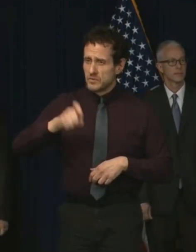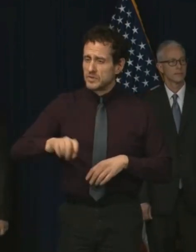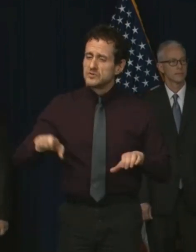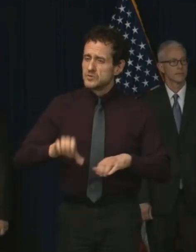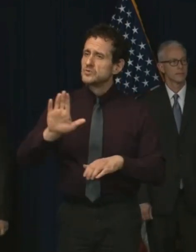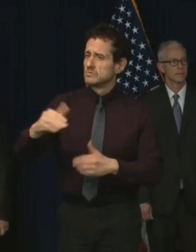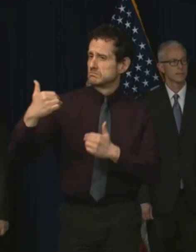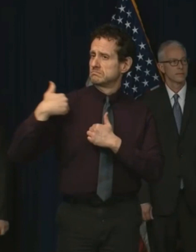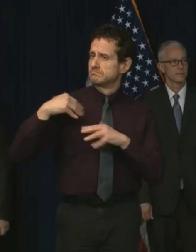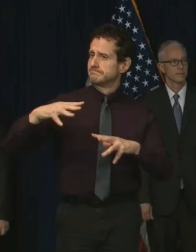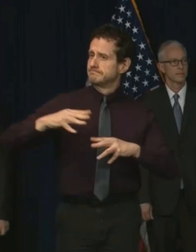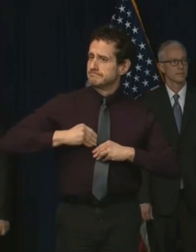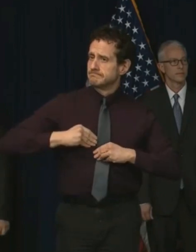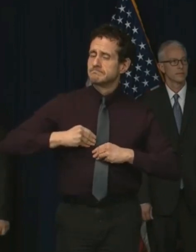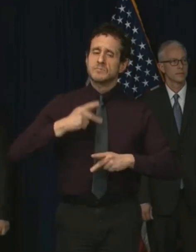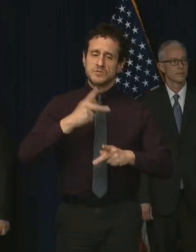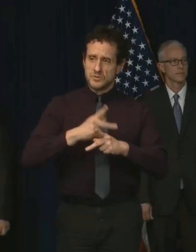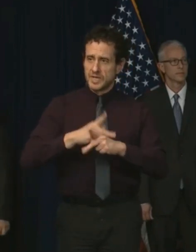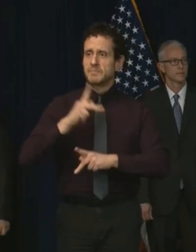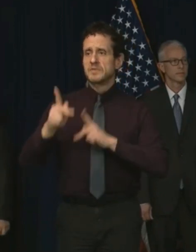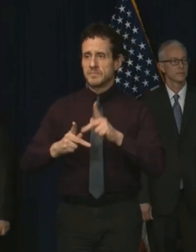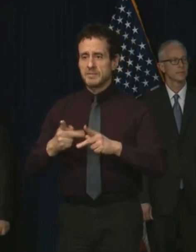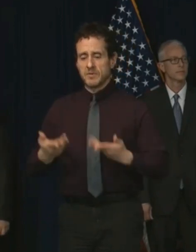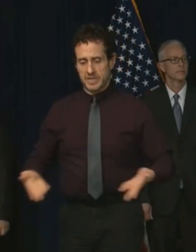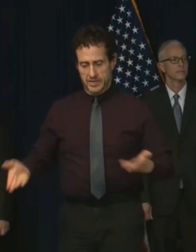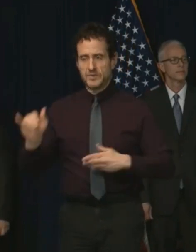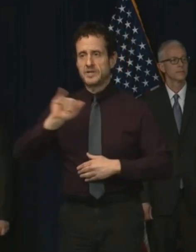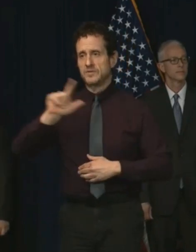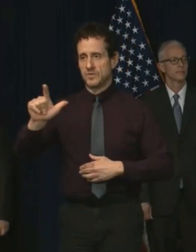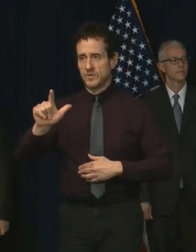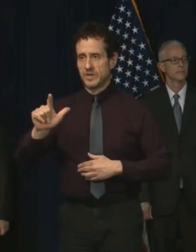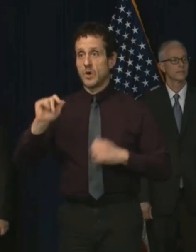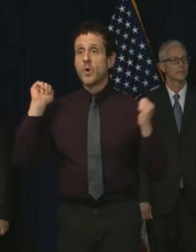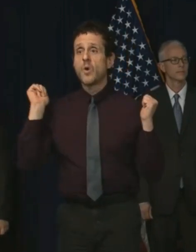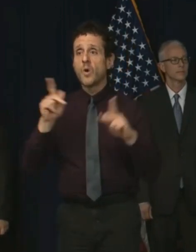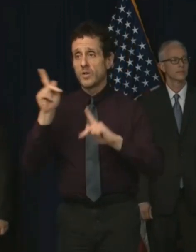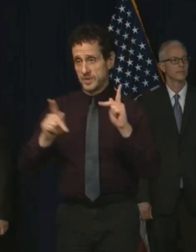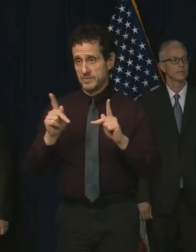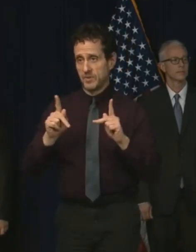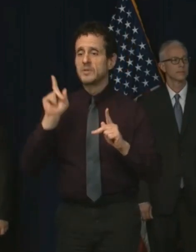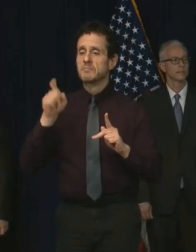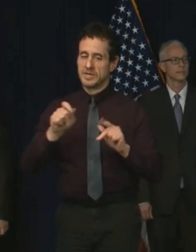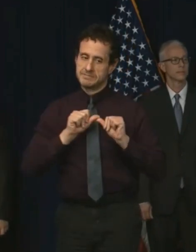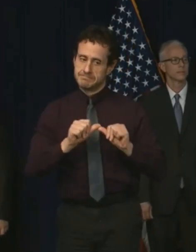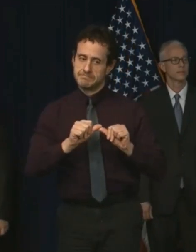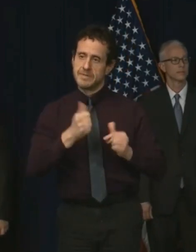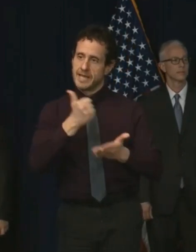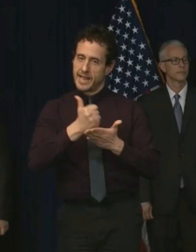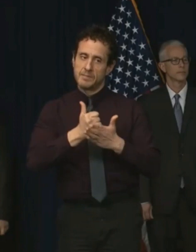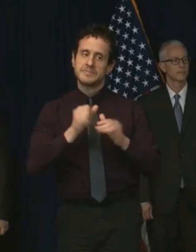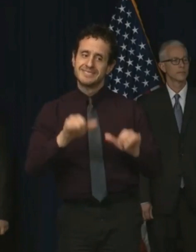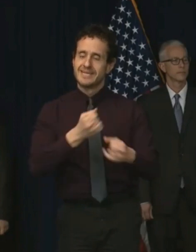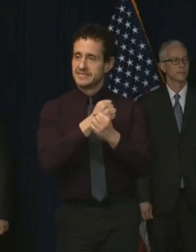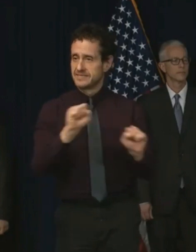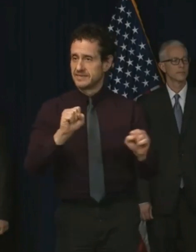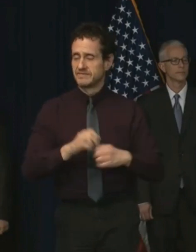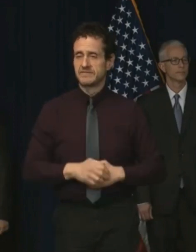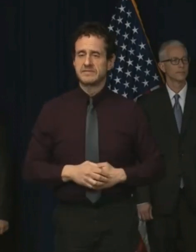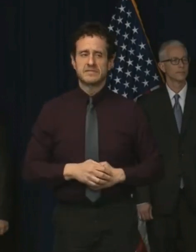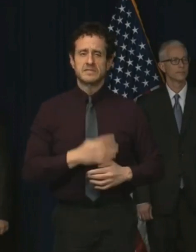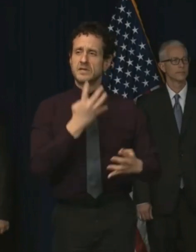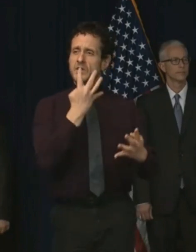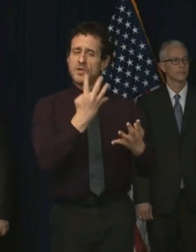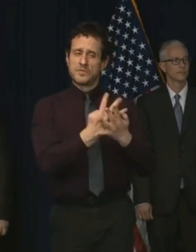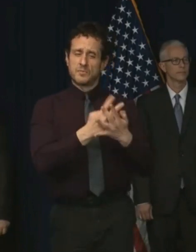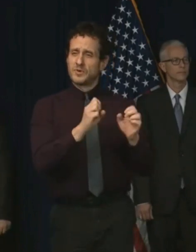keep residents, all residents of Illinois, safe. We inherited a prison system that has suffered from